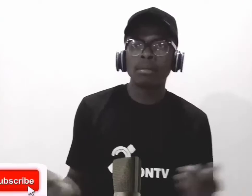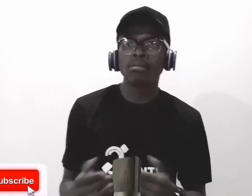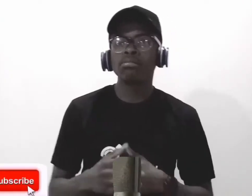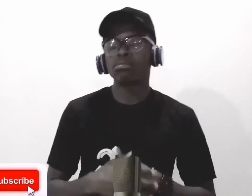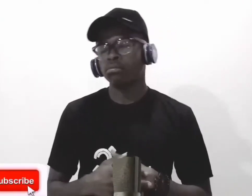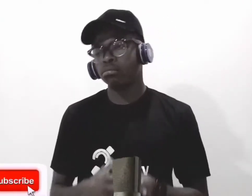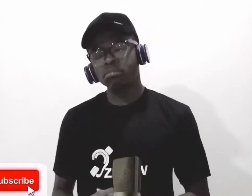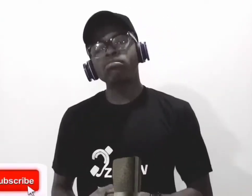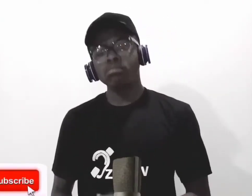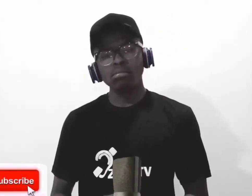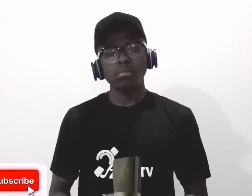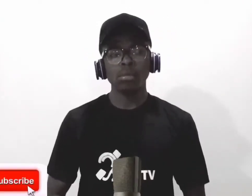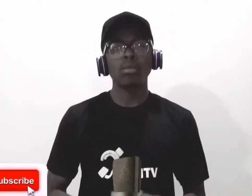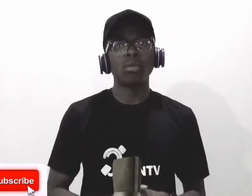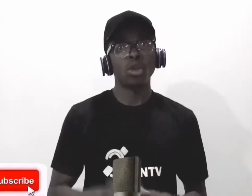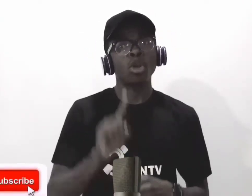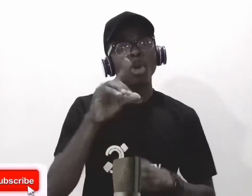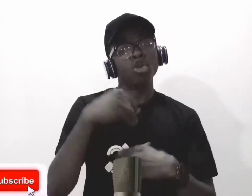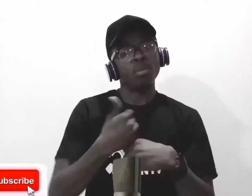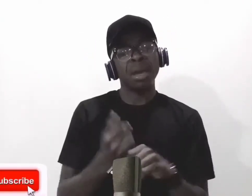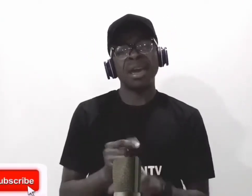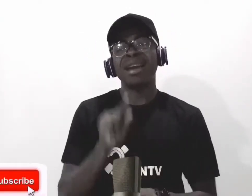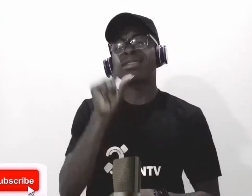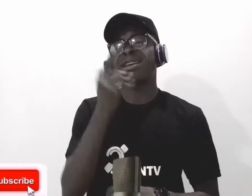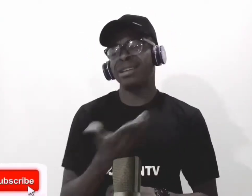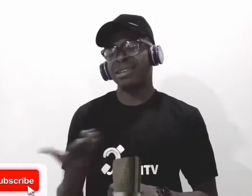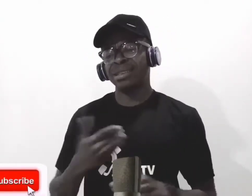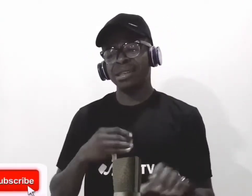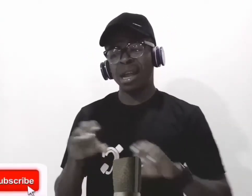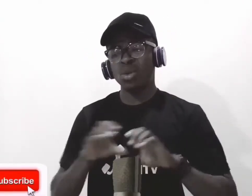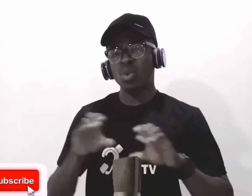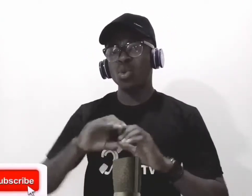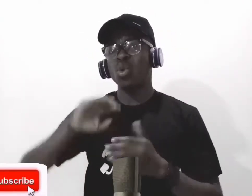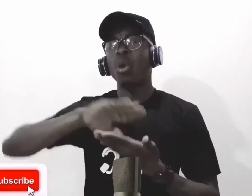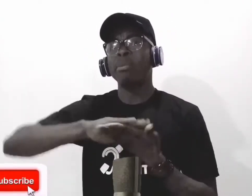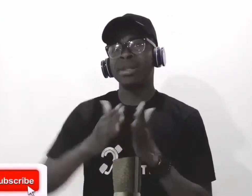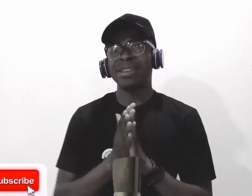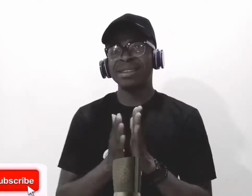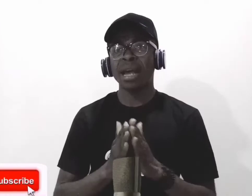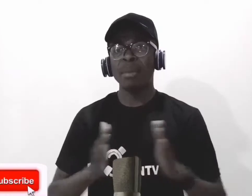I'll ask you for health And Lord give verein